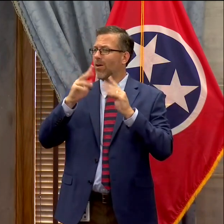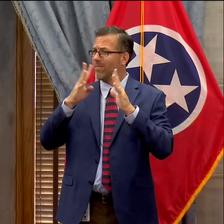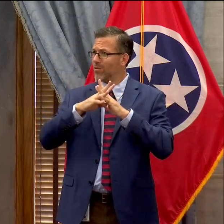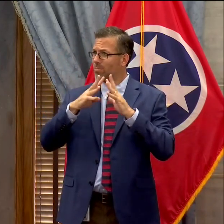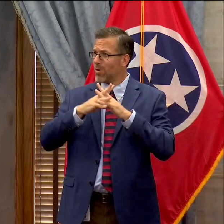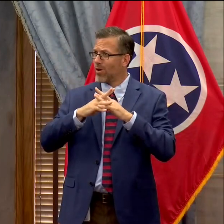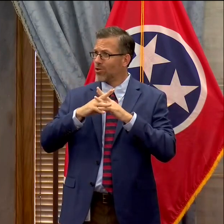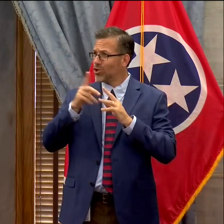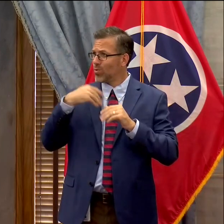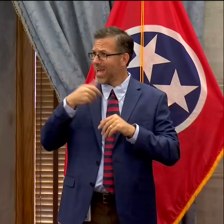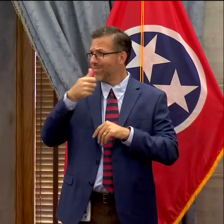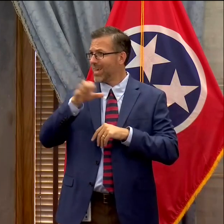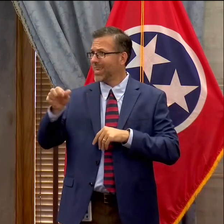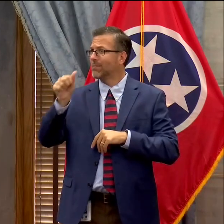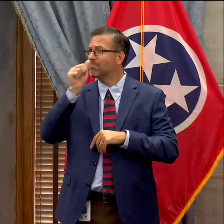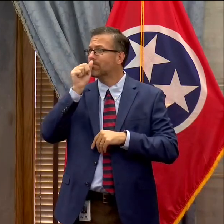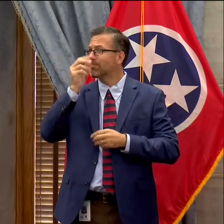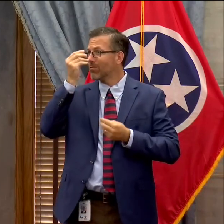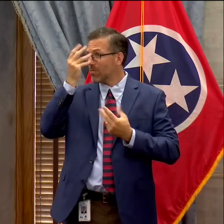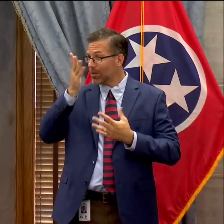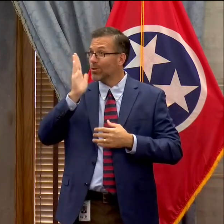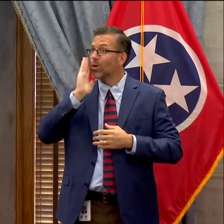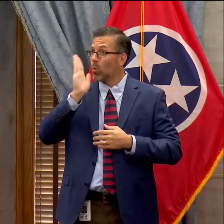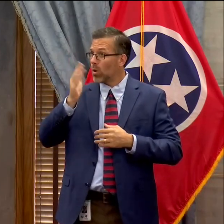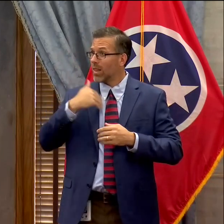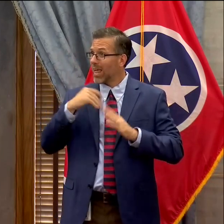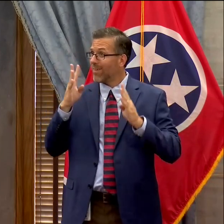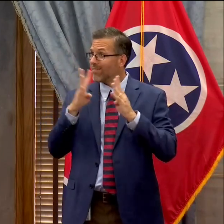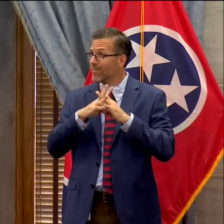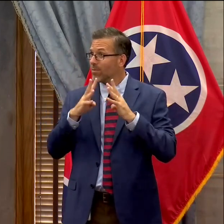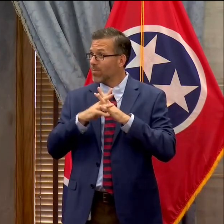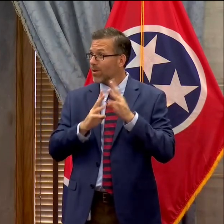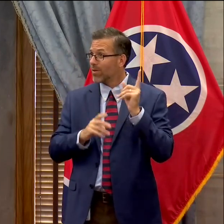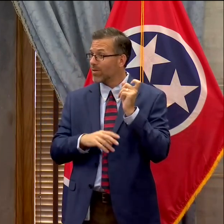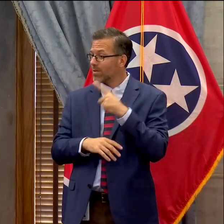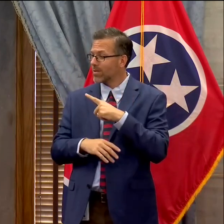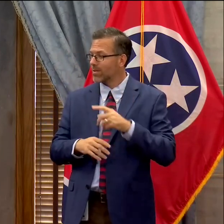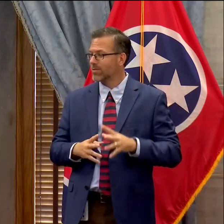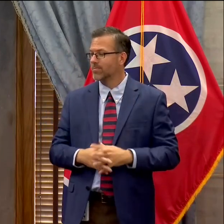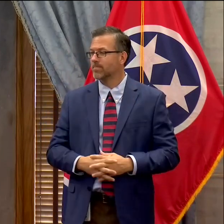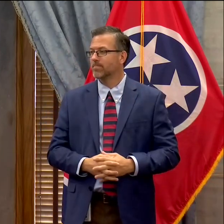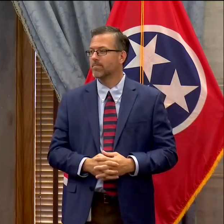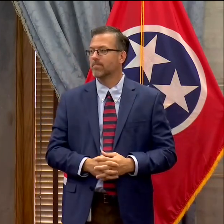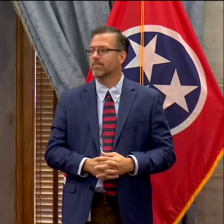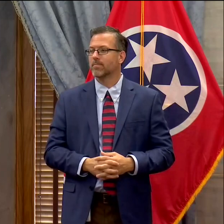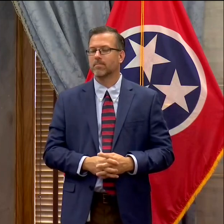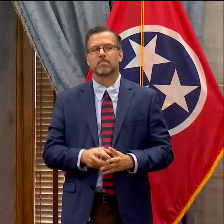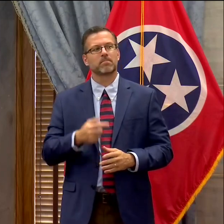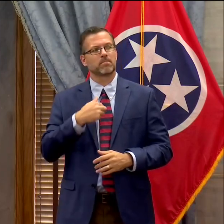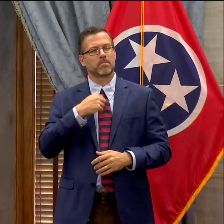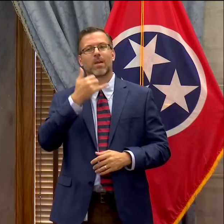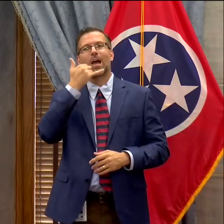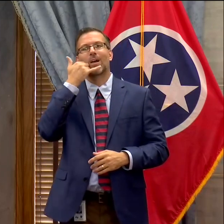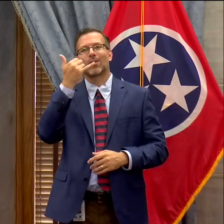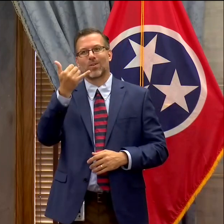learned anything about whether they'll be playing football? Yeah, I just called her to